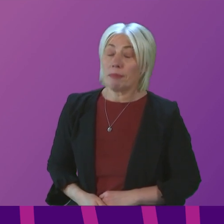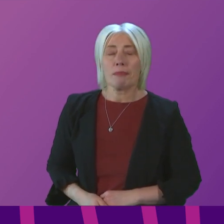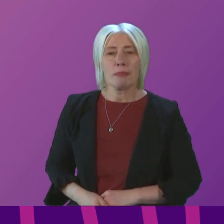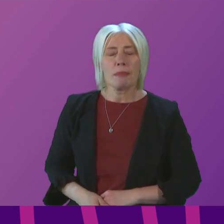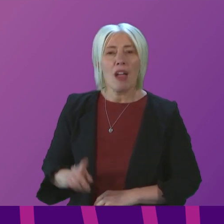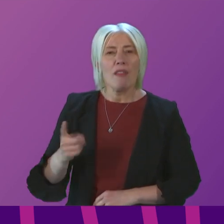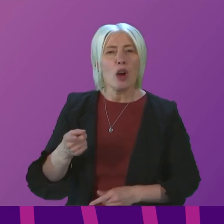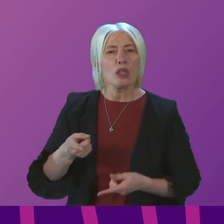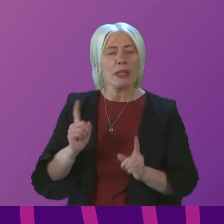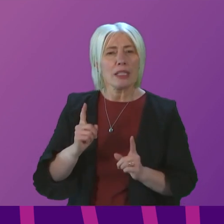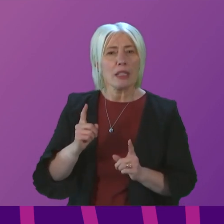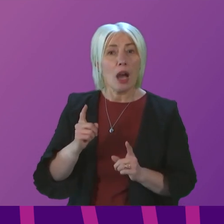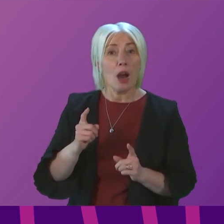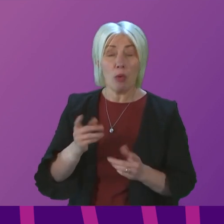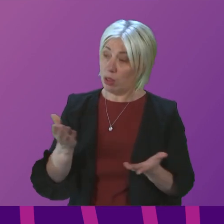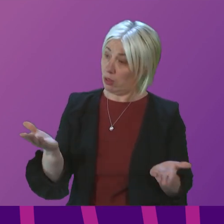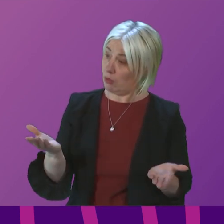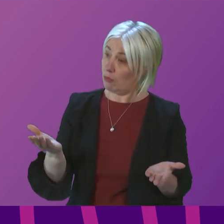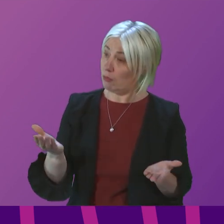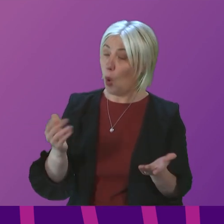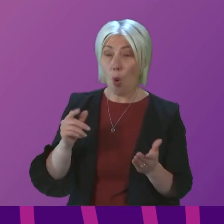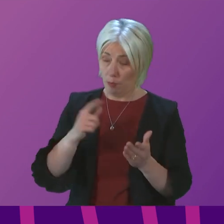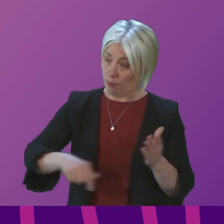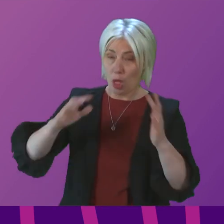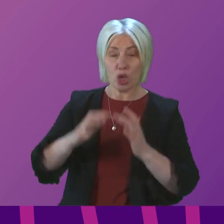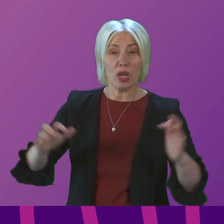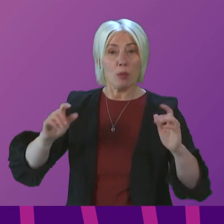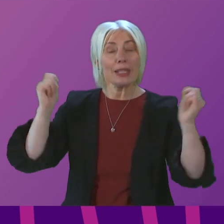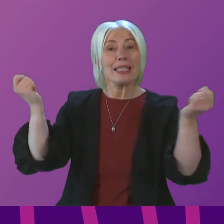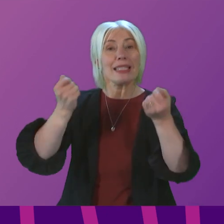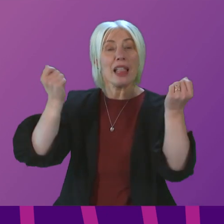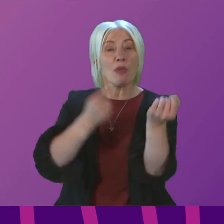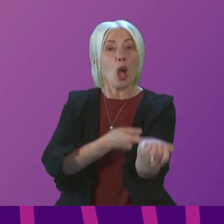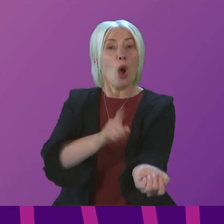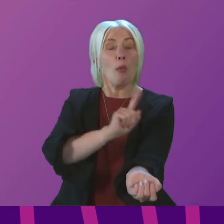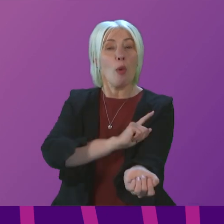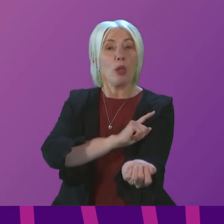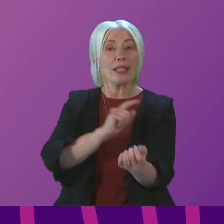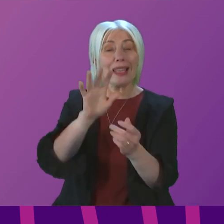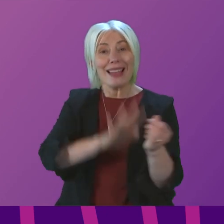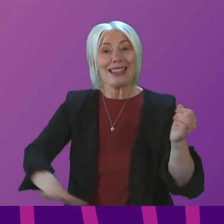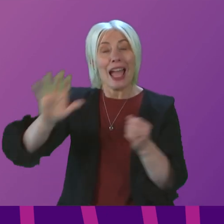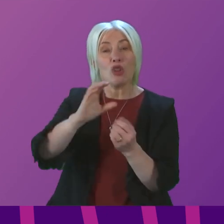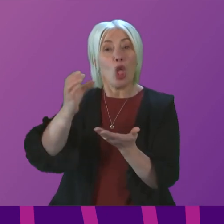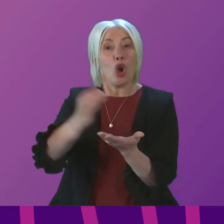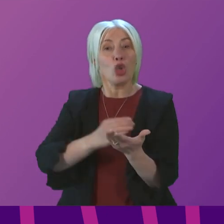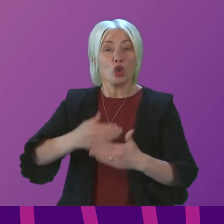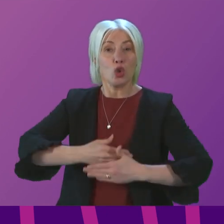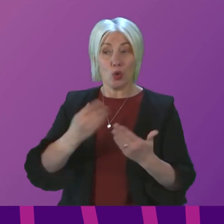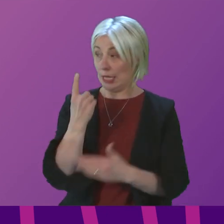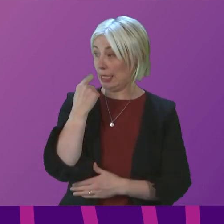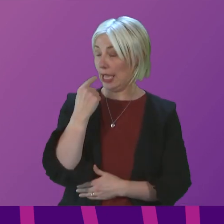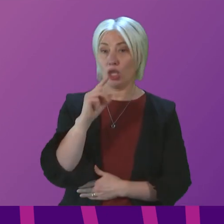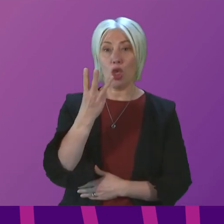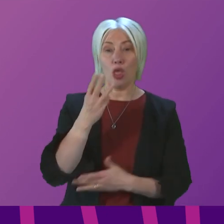Minister, will you join with me and, I hope, the Chamber in celebrating Poland's National Constitution Day, which was yesterday, 3rd of May,